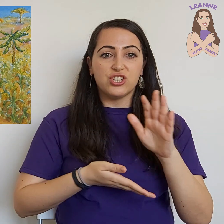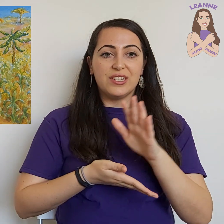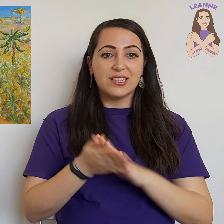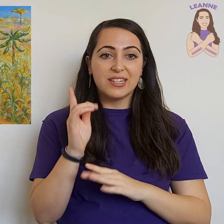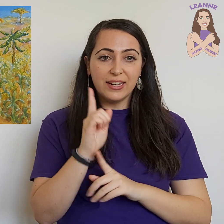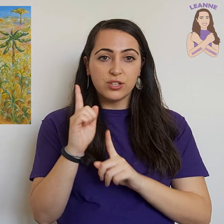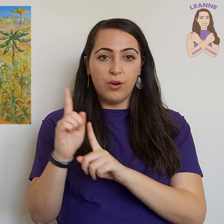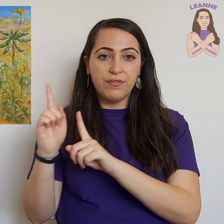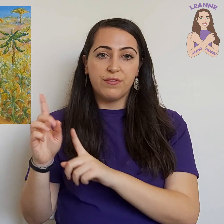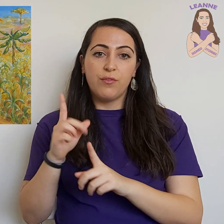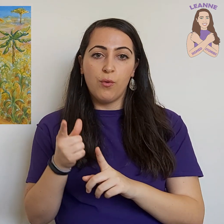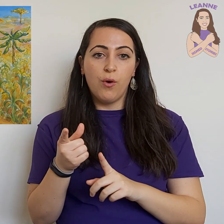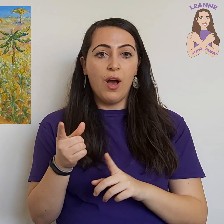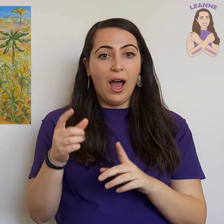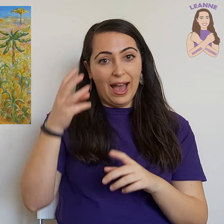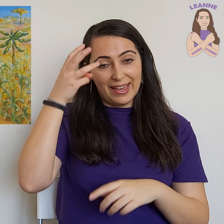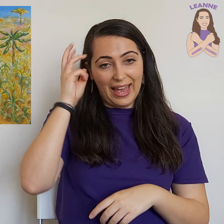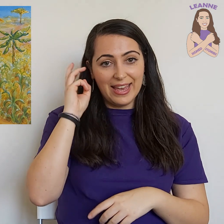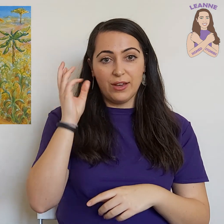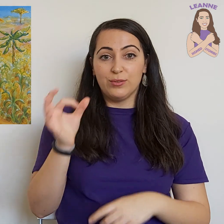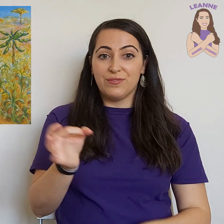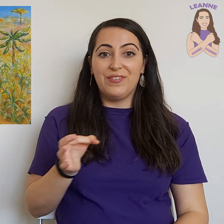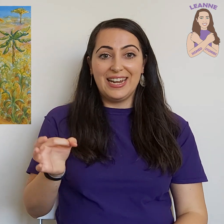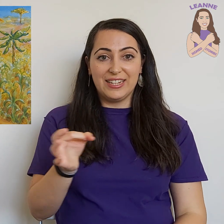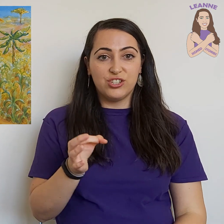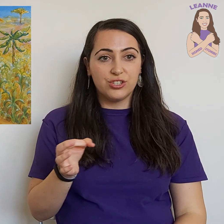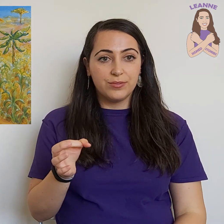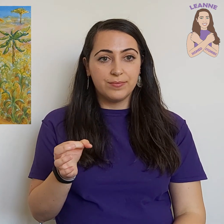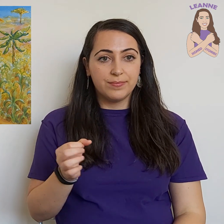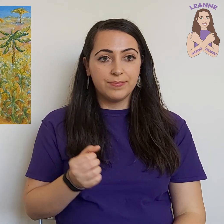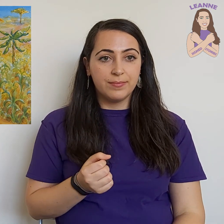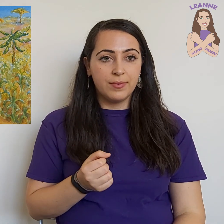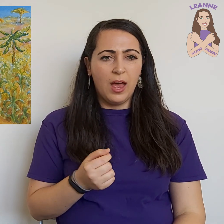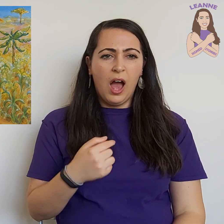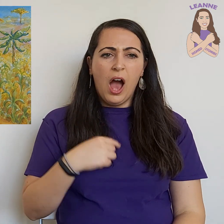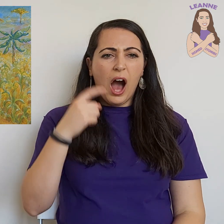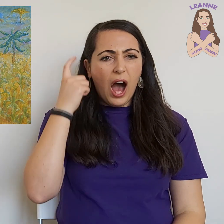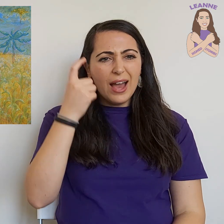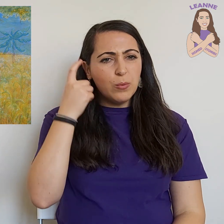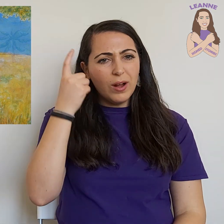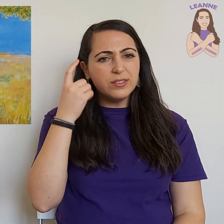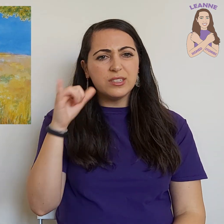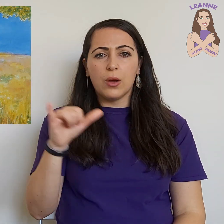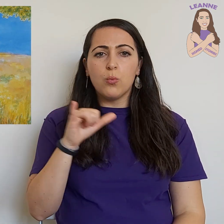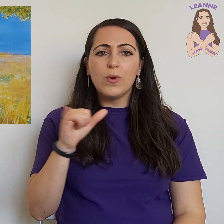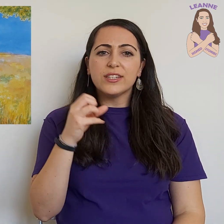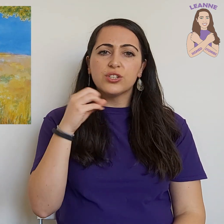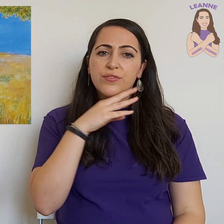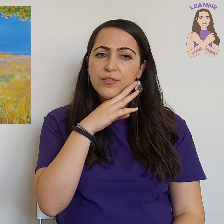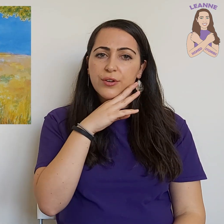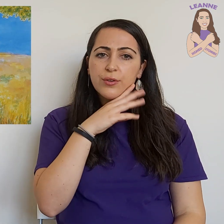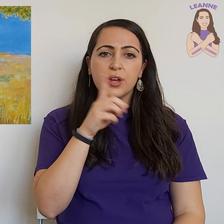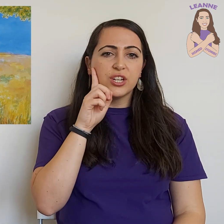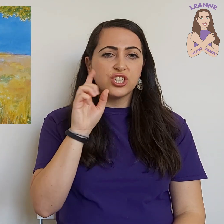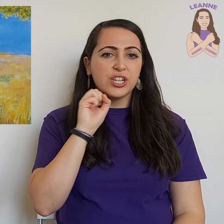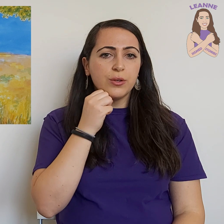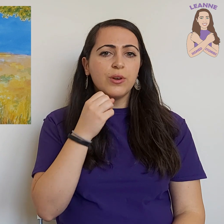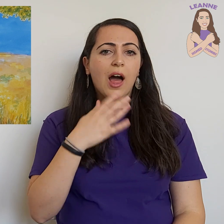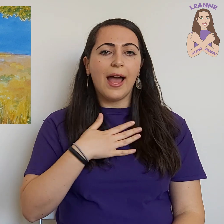set off for Achao's village. I wonder which fruit she'll like